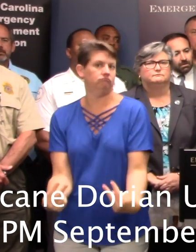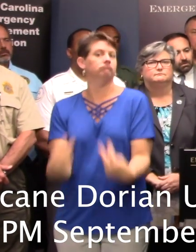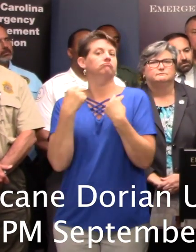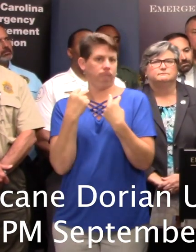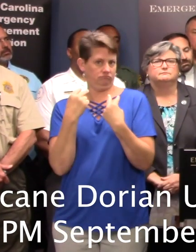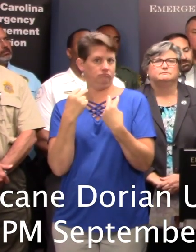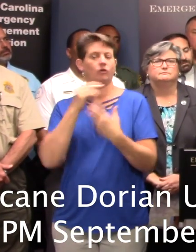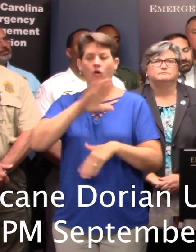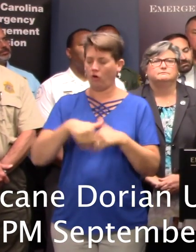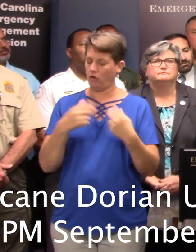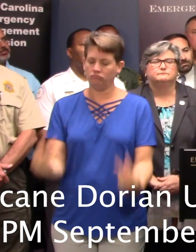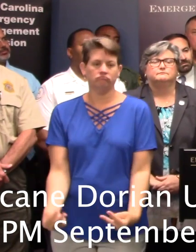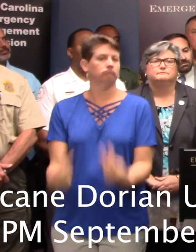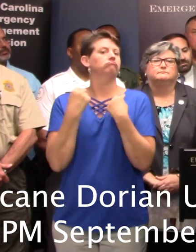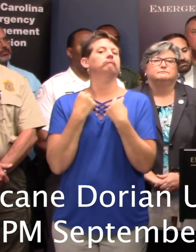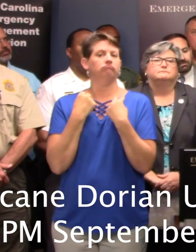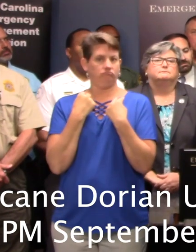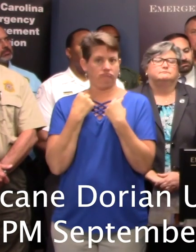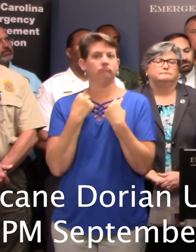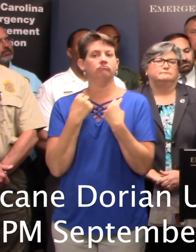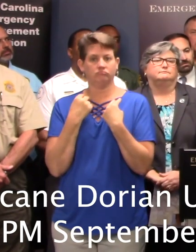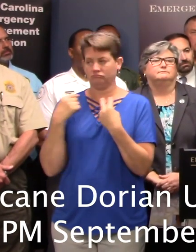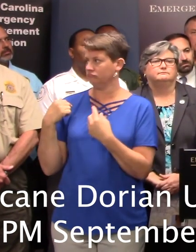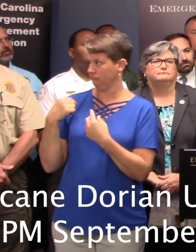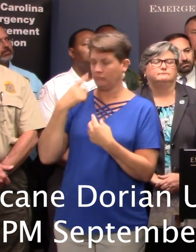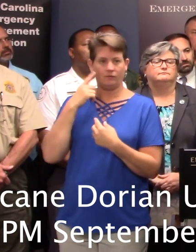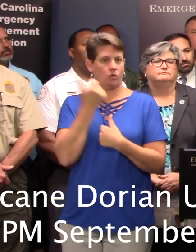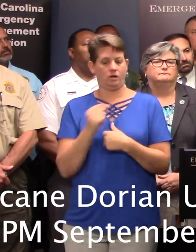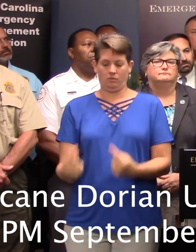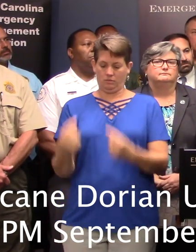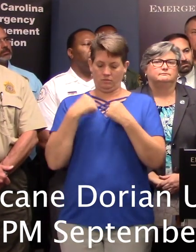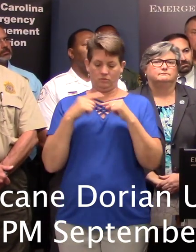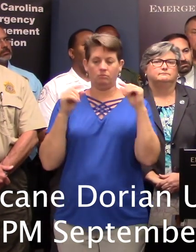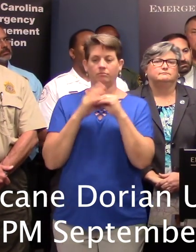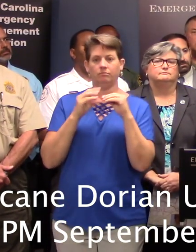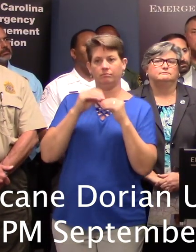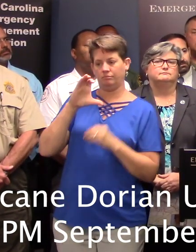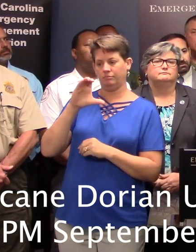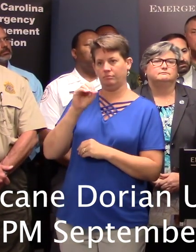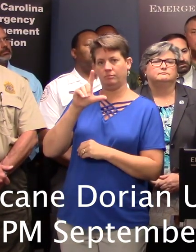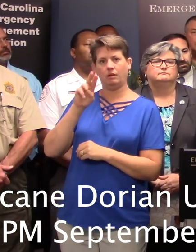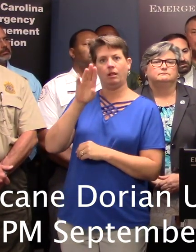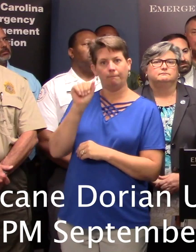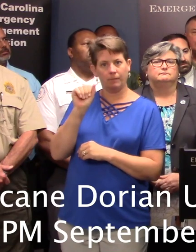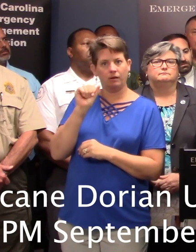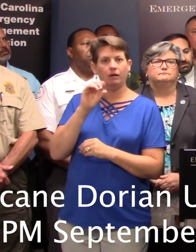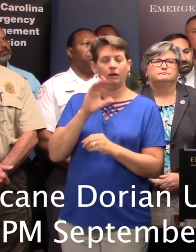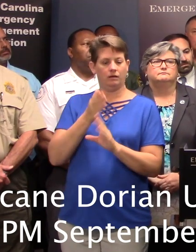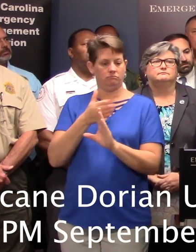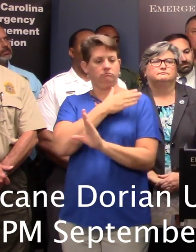highway open for Columbia bound and beyond bound traffic westbound. And we